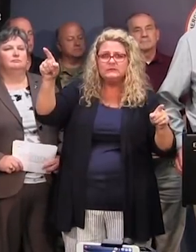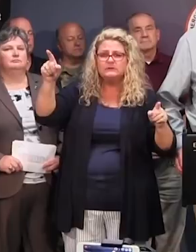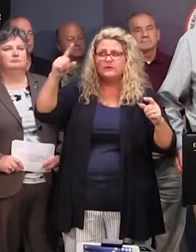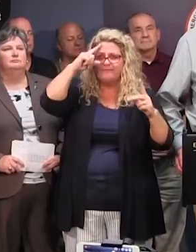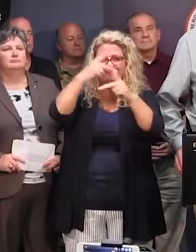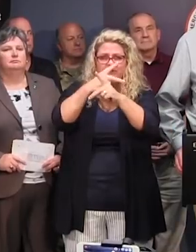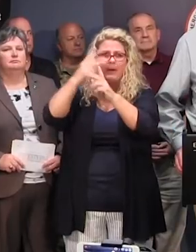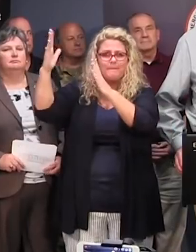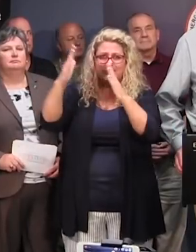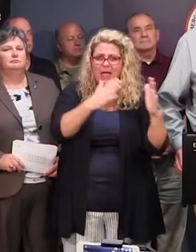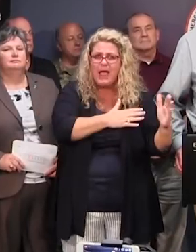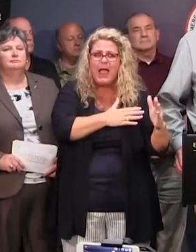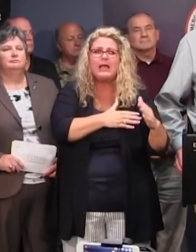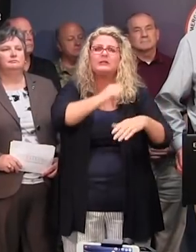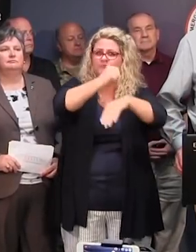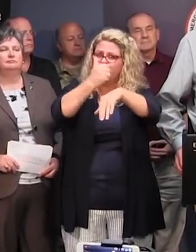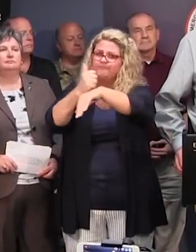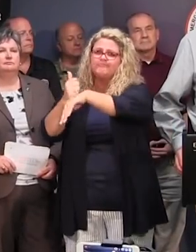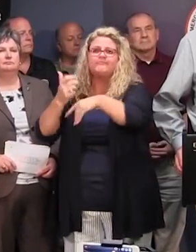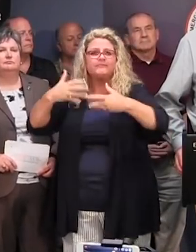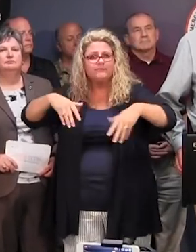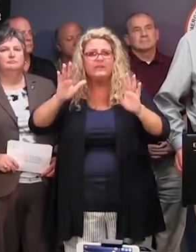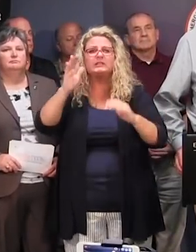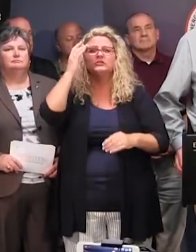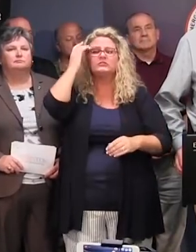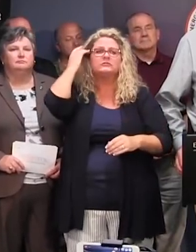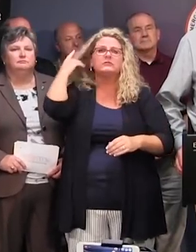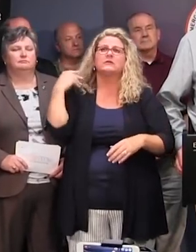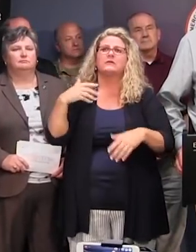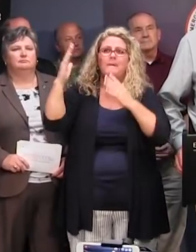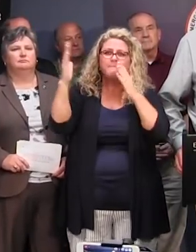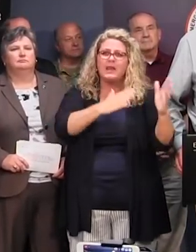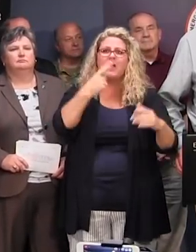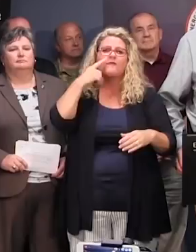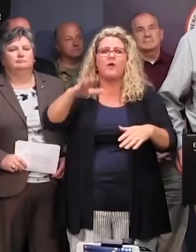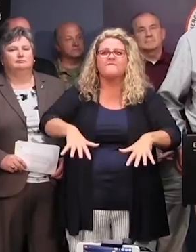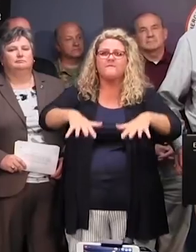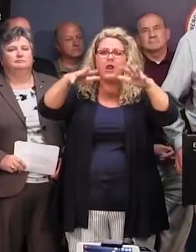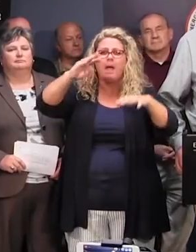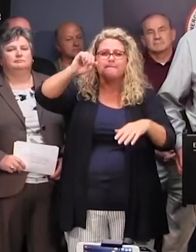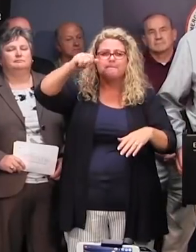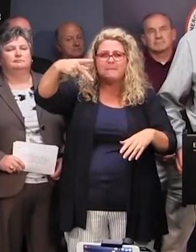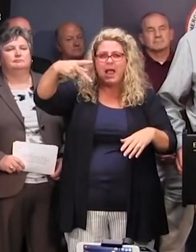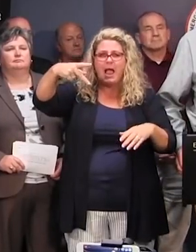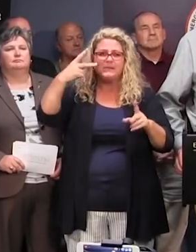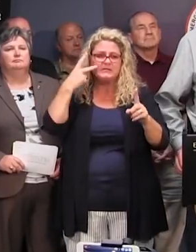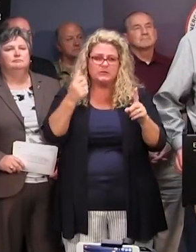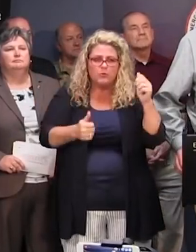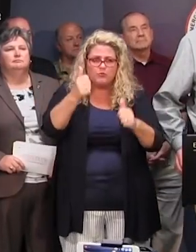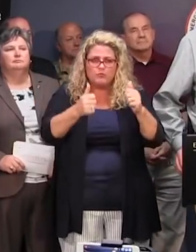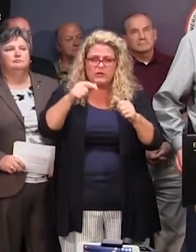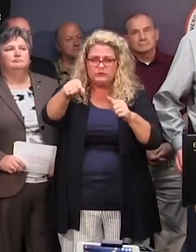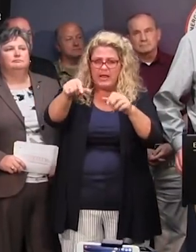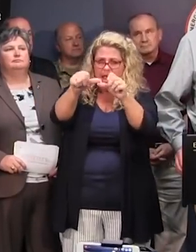plans together. Those plans are in place now. We'll be planning flood mappings so we can see those areas that have potential